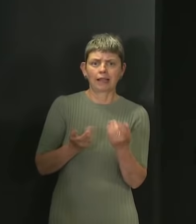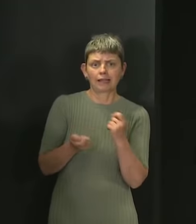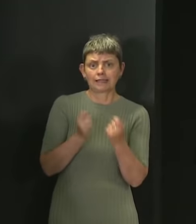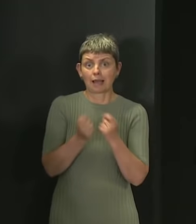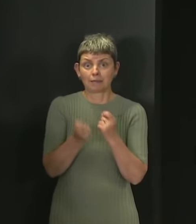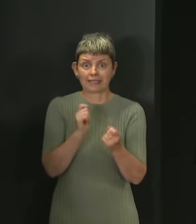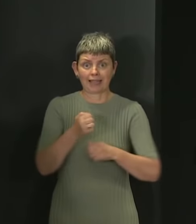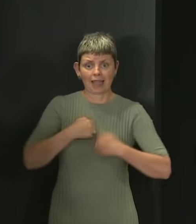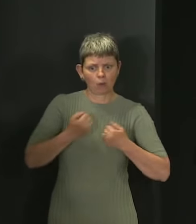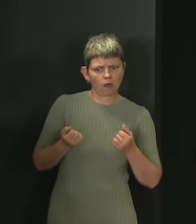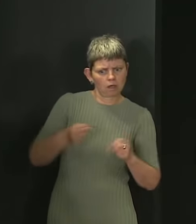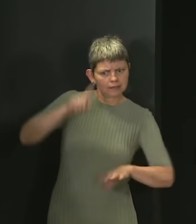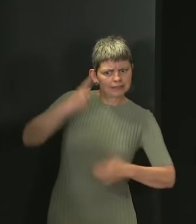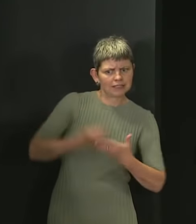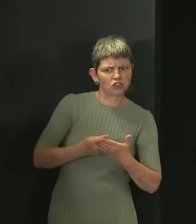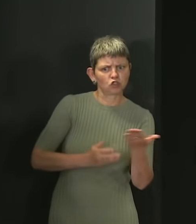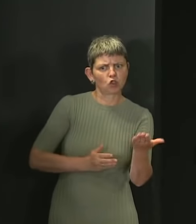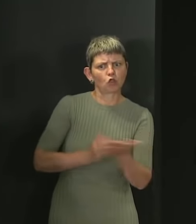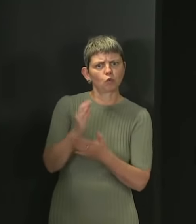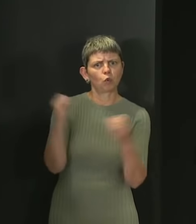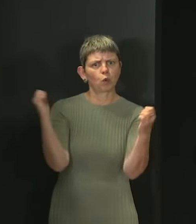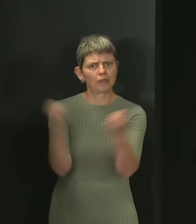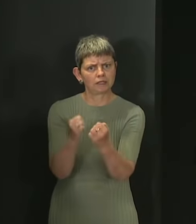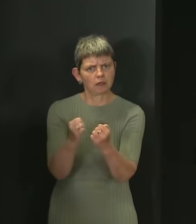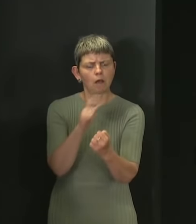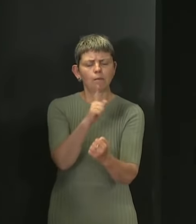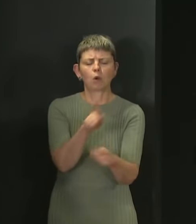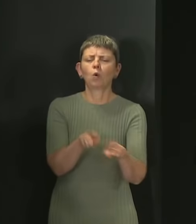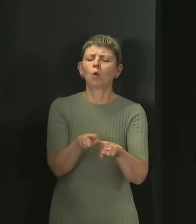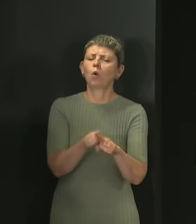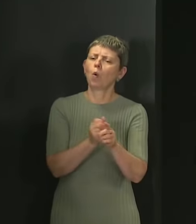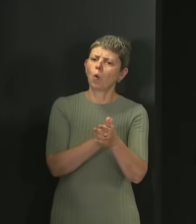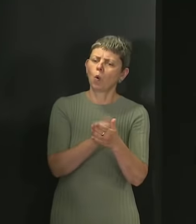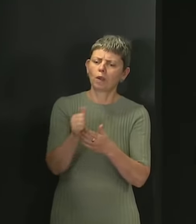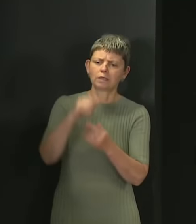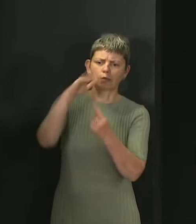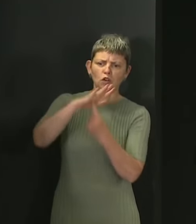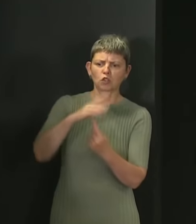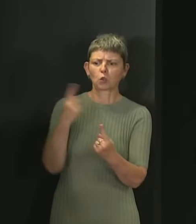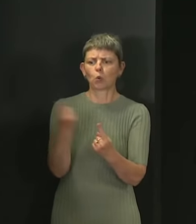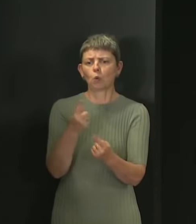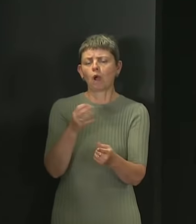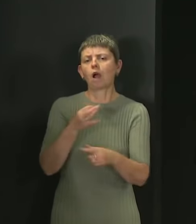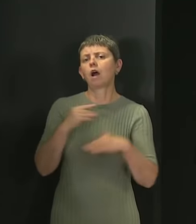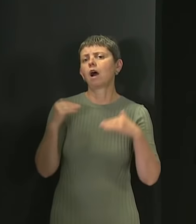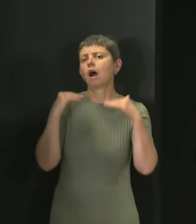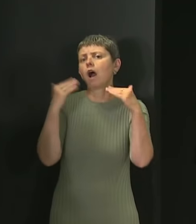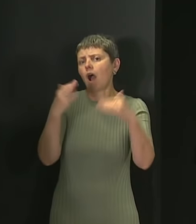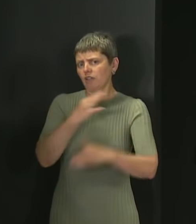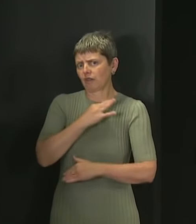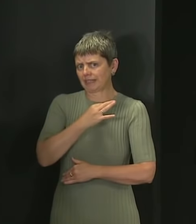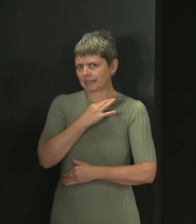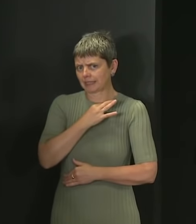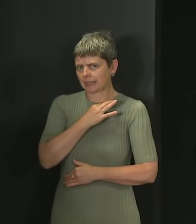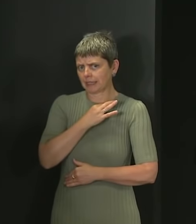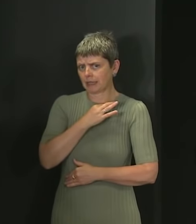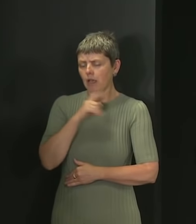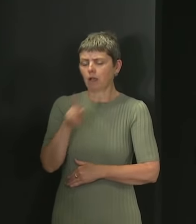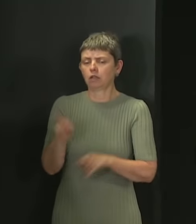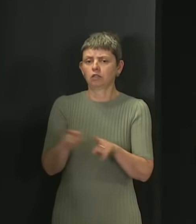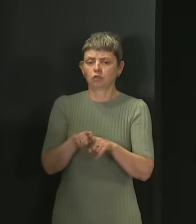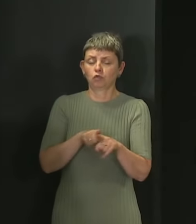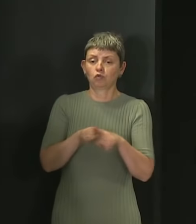always prioritising those most at risk from seasonal flu, and always seeking to protect the NHS as far as possible.